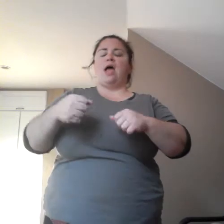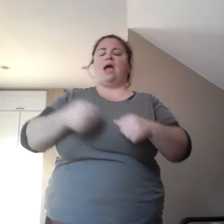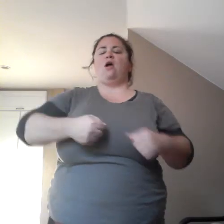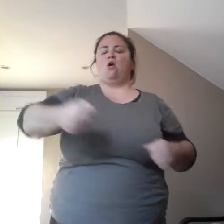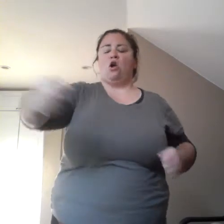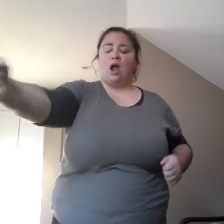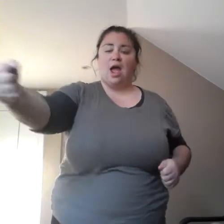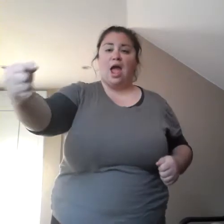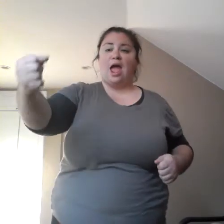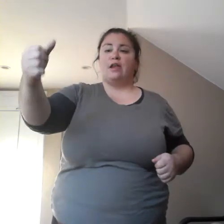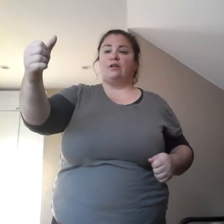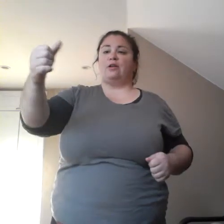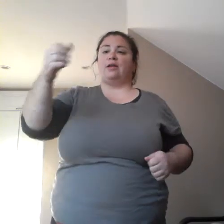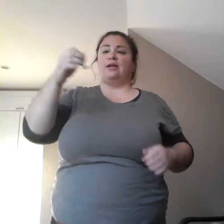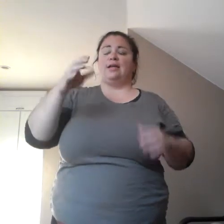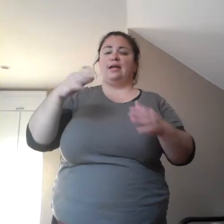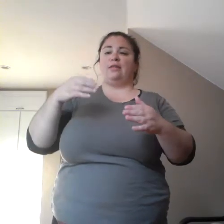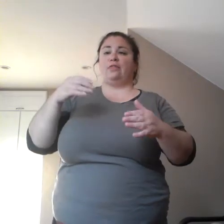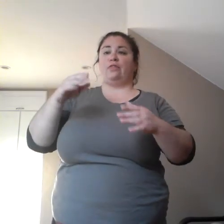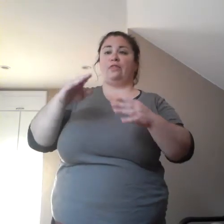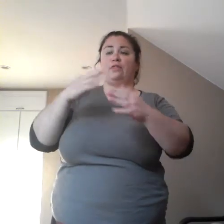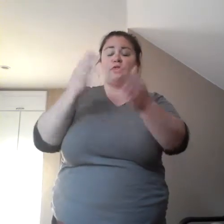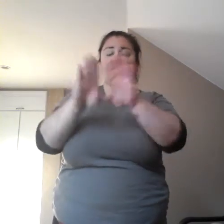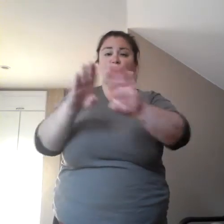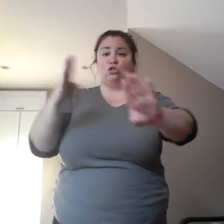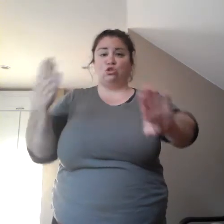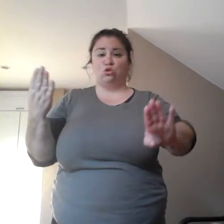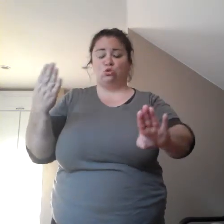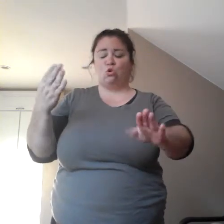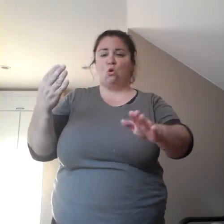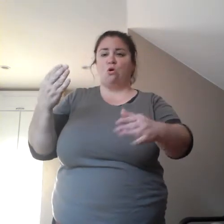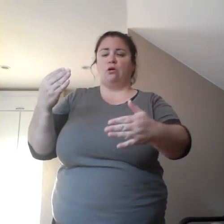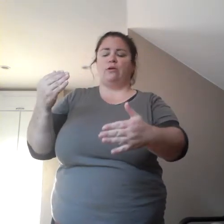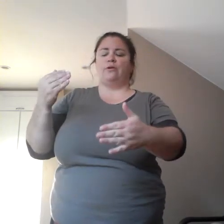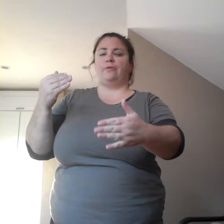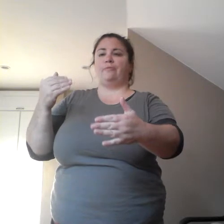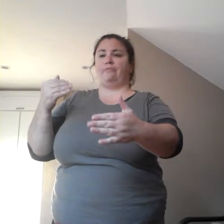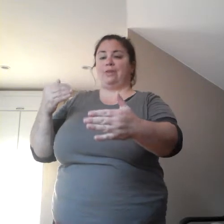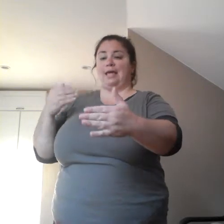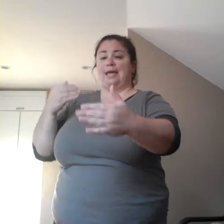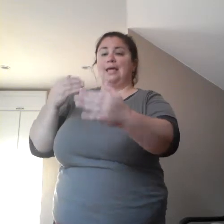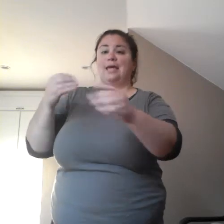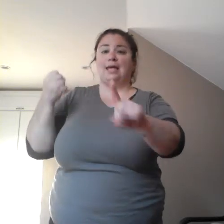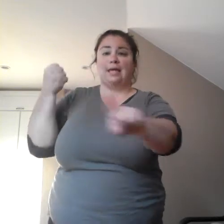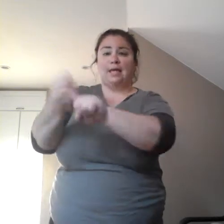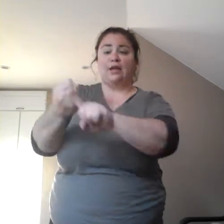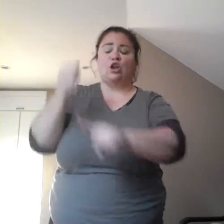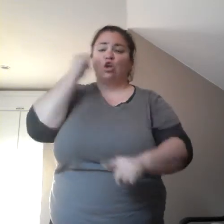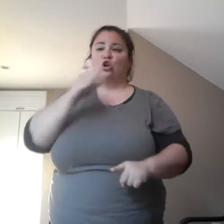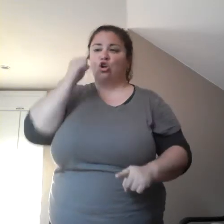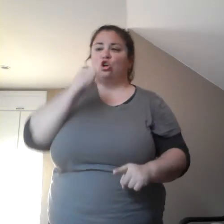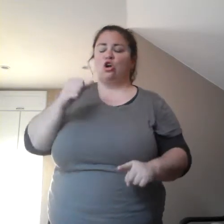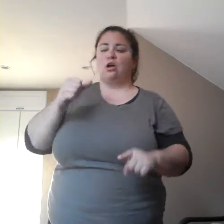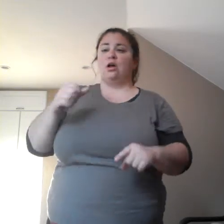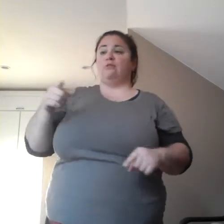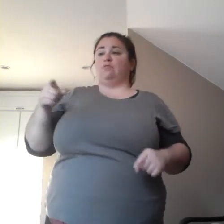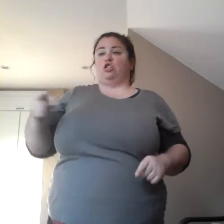pants were down. So, you can use your imagination of what was happening there. And, um,